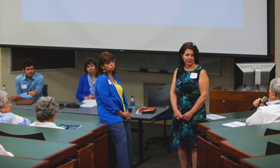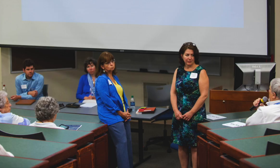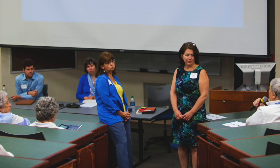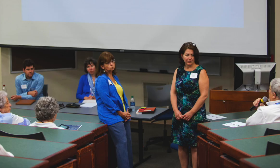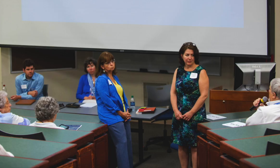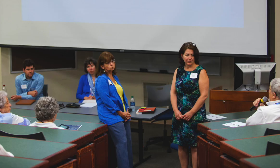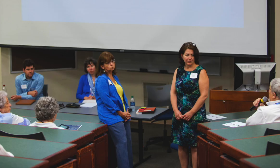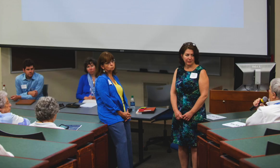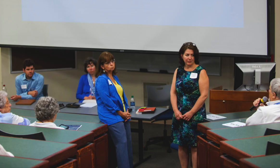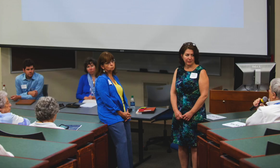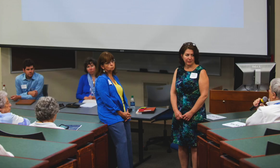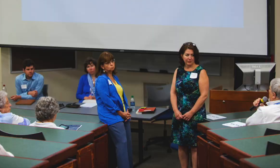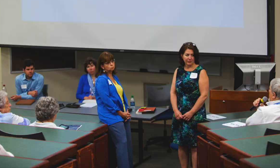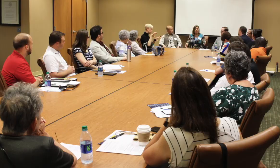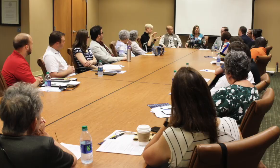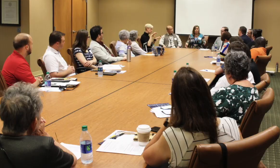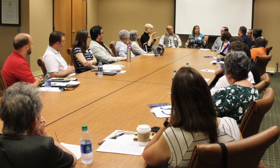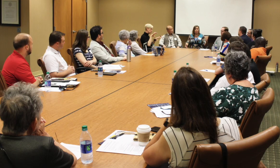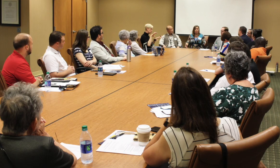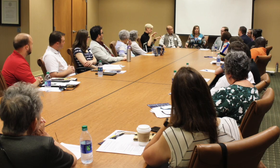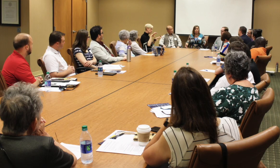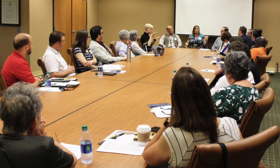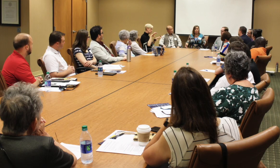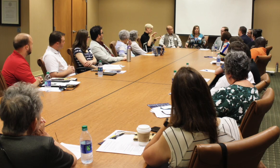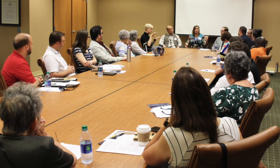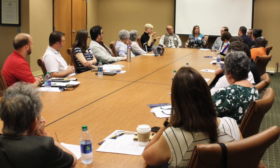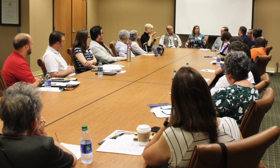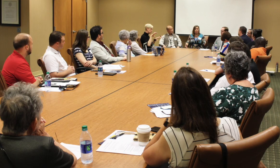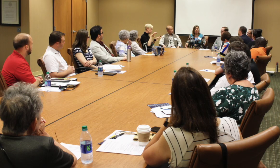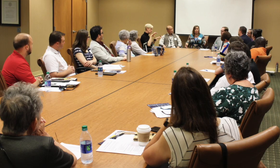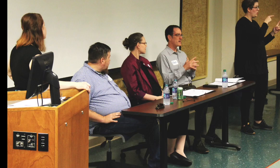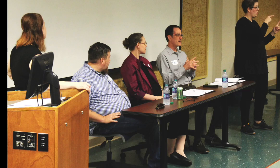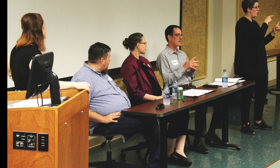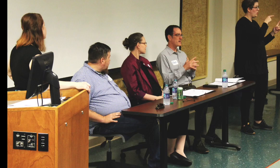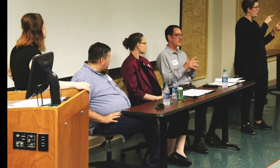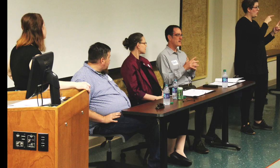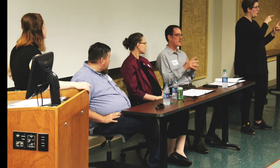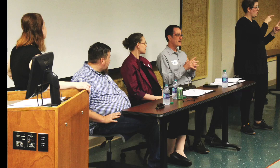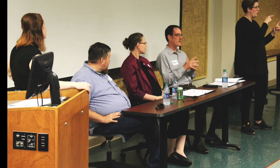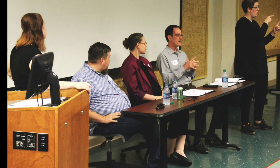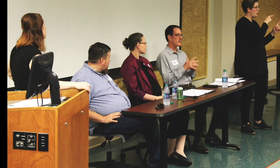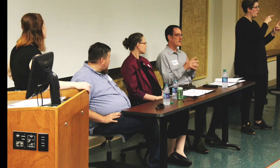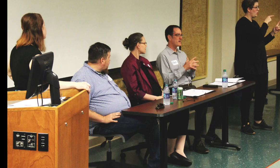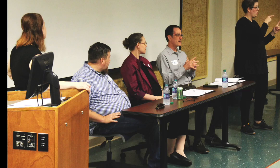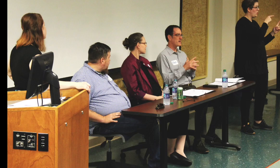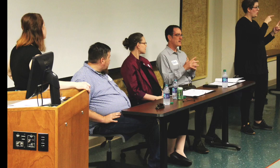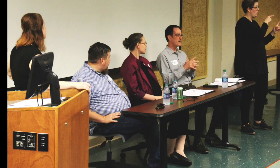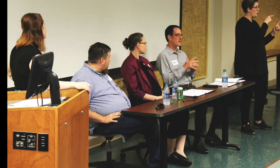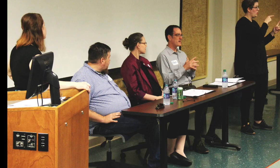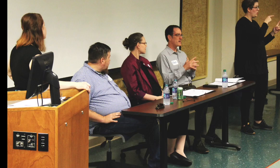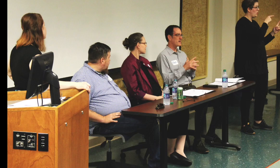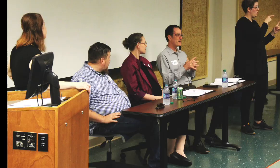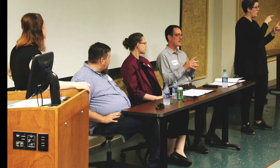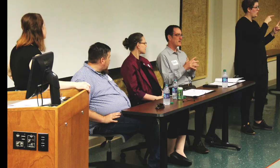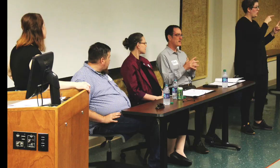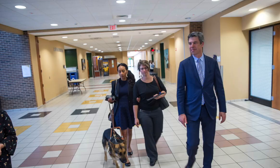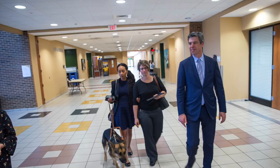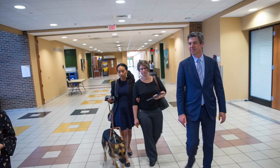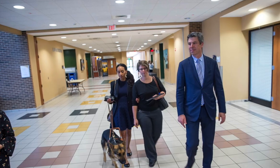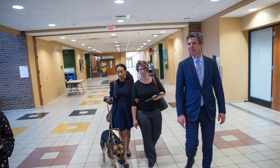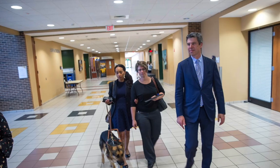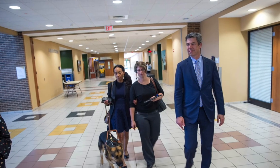on accessibility and the law, workplace accommodations, and making digital media more disability-friendly.